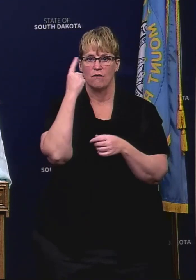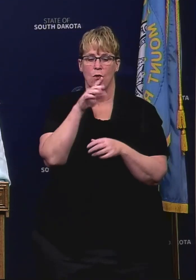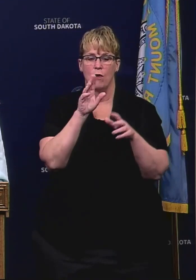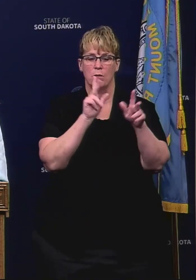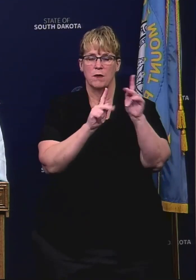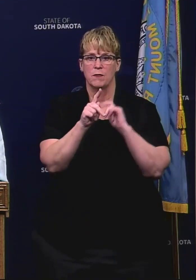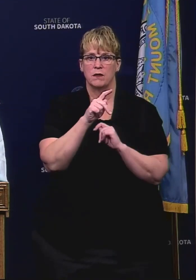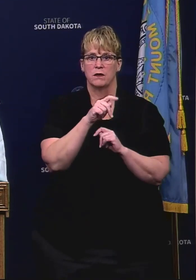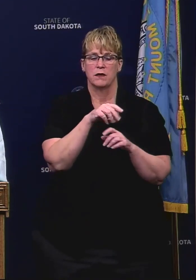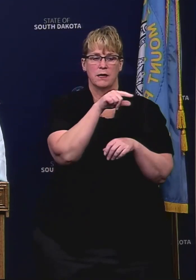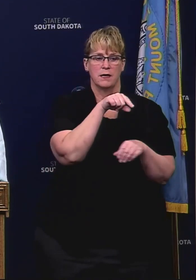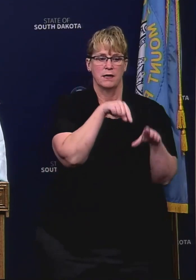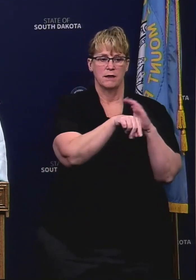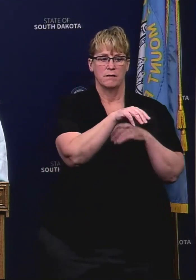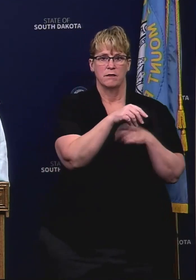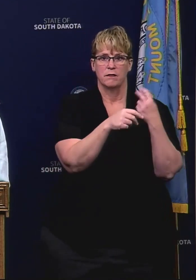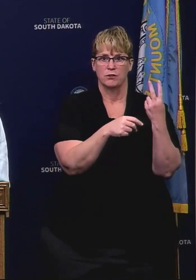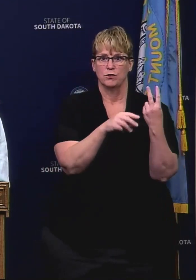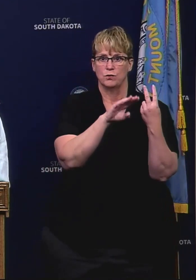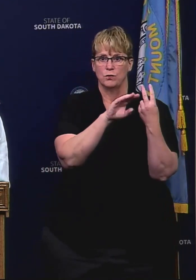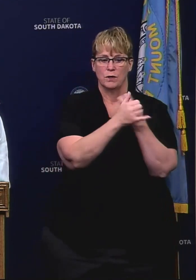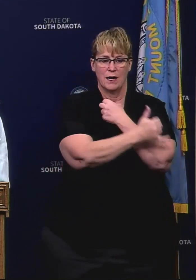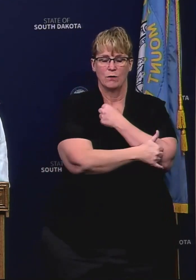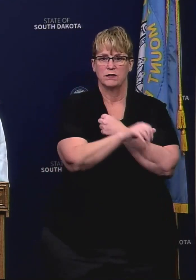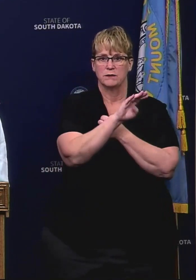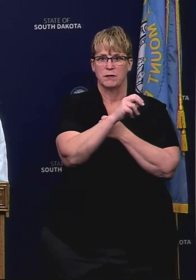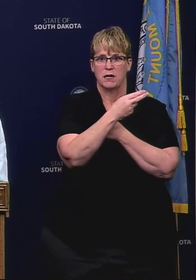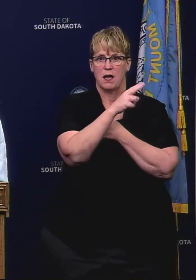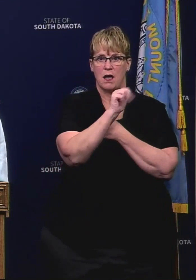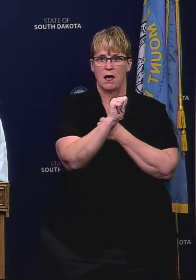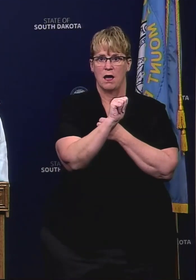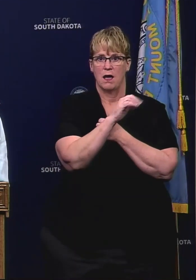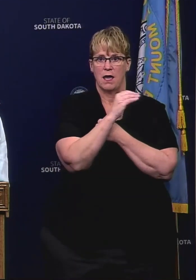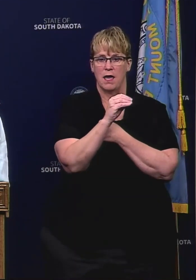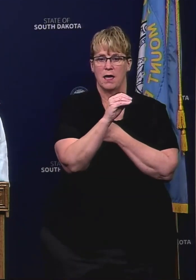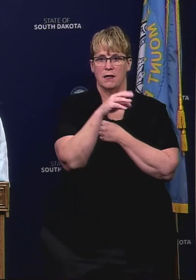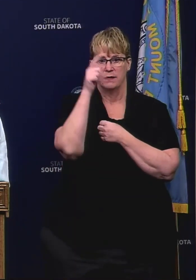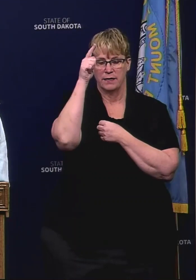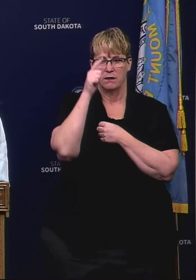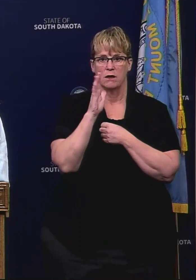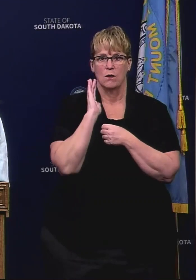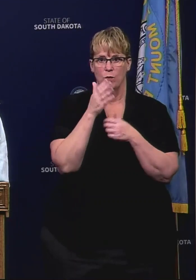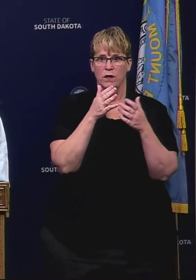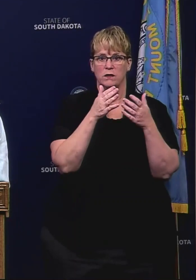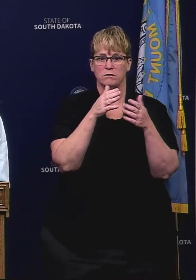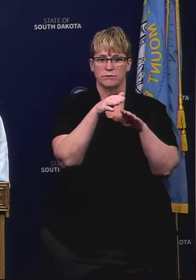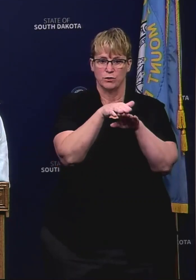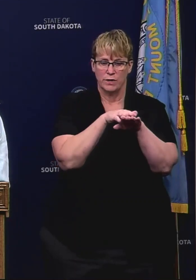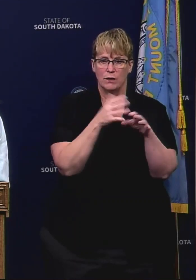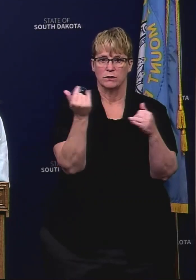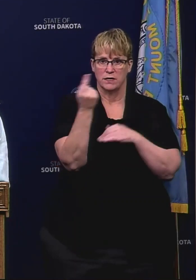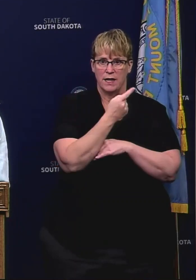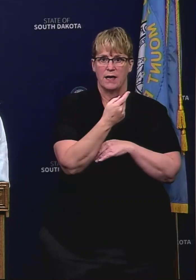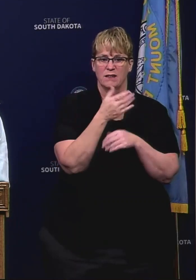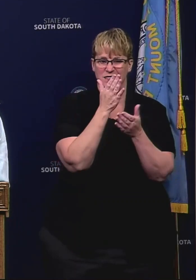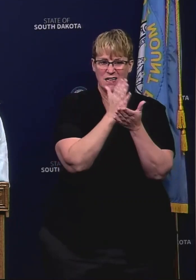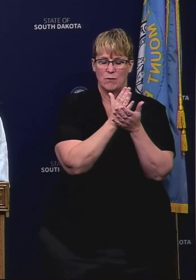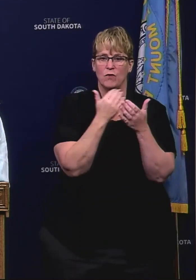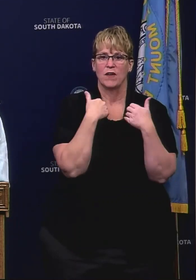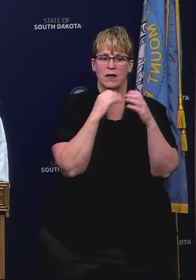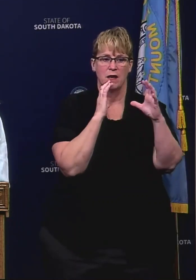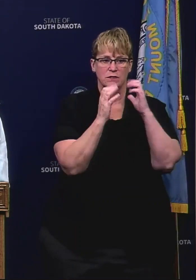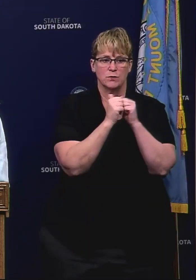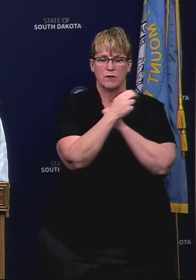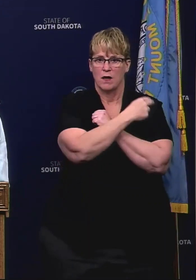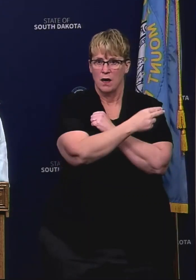individuals in the Minnehaha and Lincoln County areas is going to lapse today we've had many conversations with the hospital